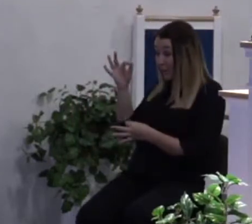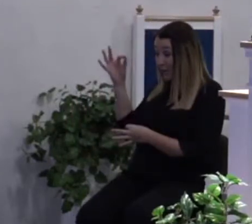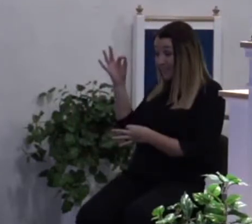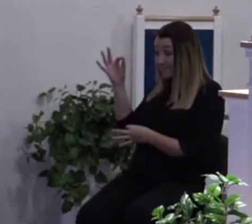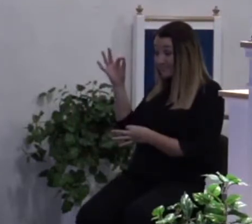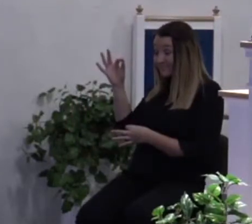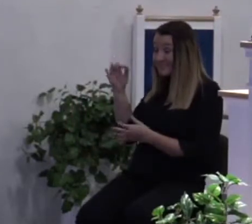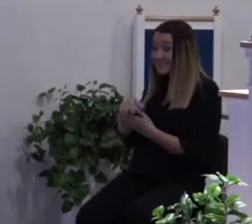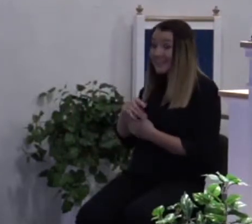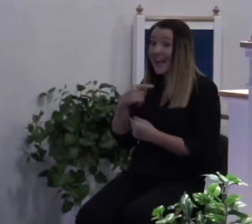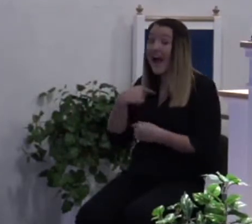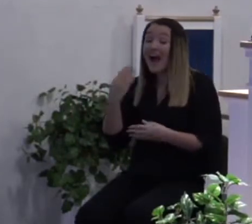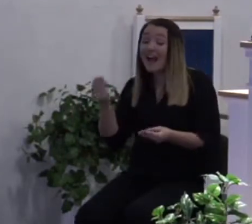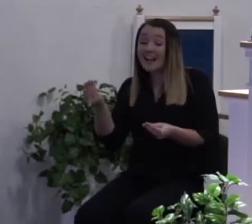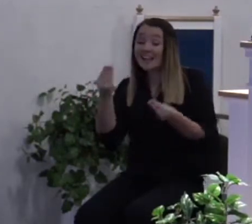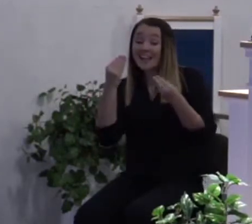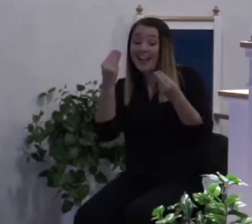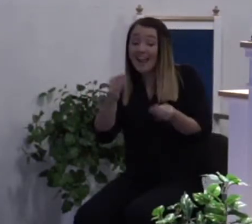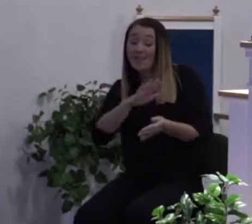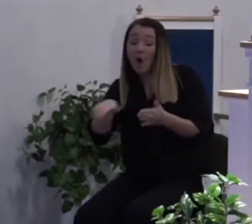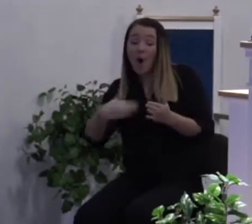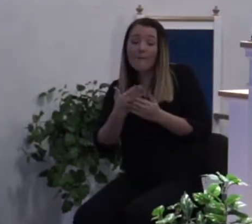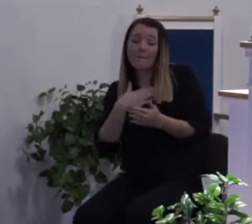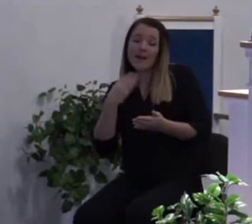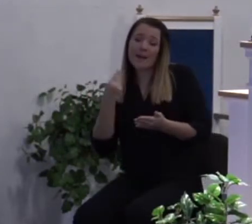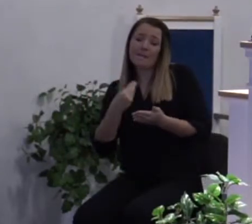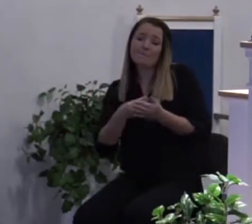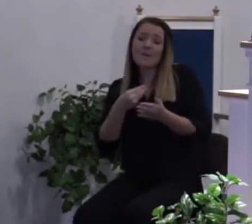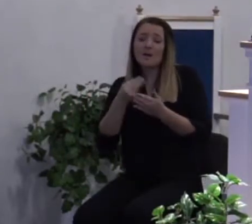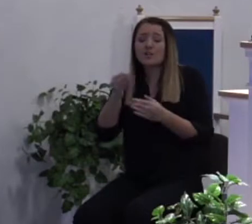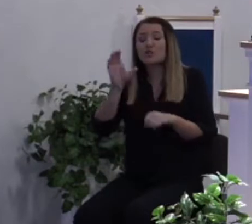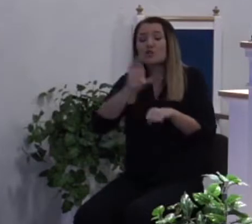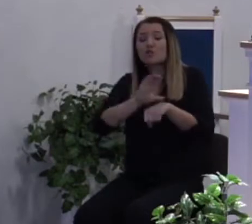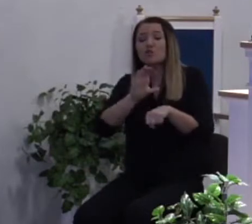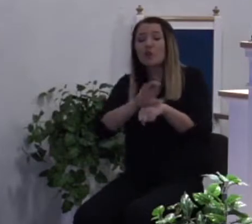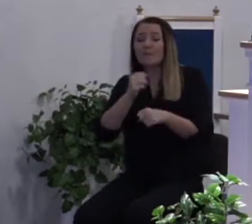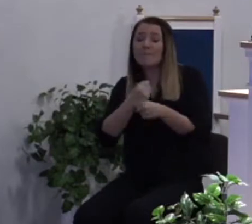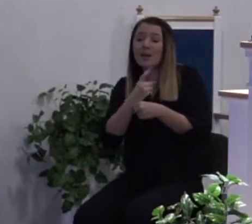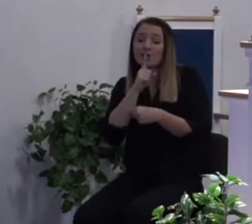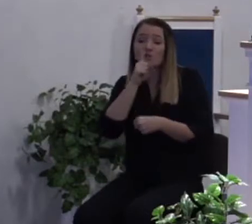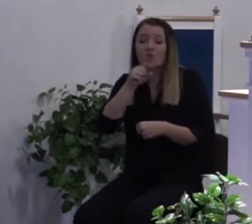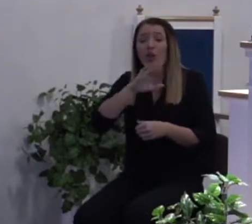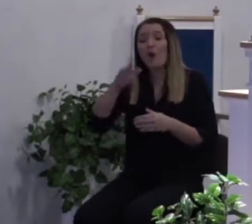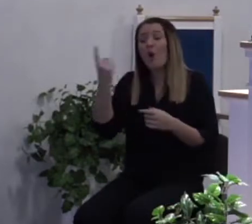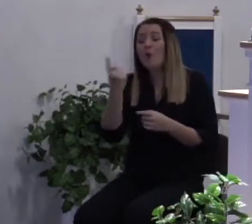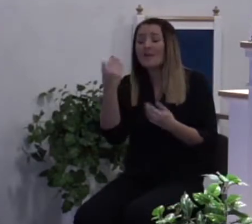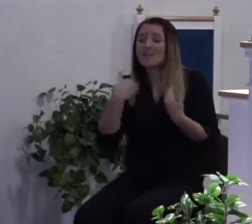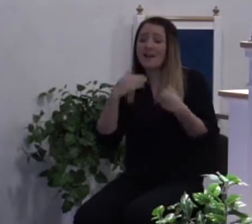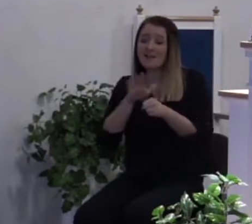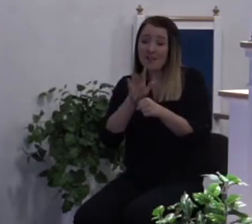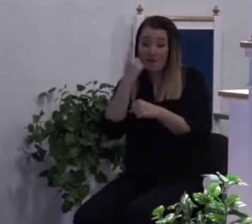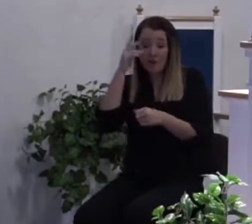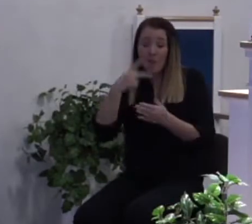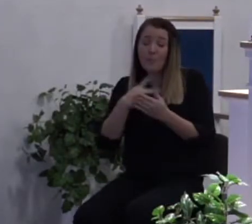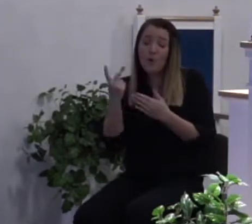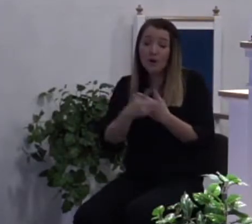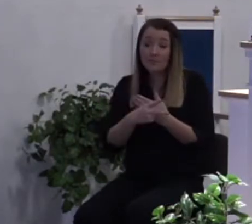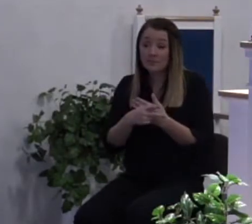Well, I gave all my extra money to the church to make sure that they always had enough for their programs. Did you live a holy